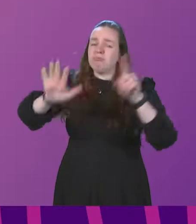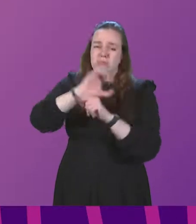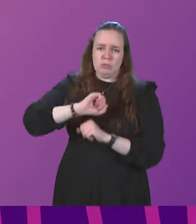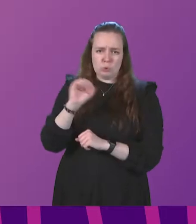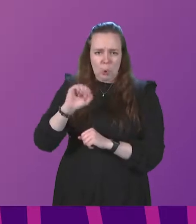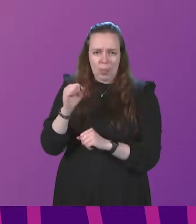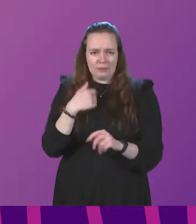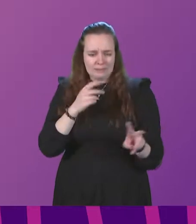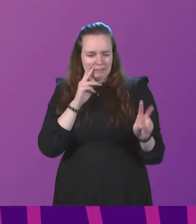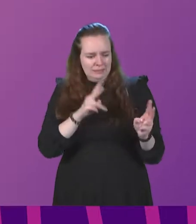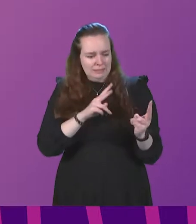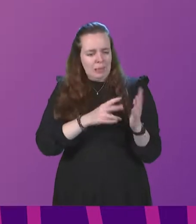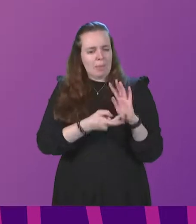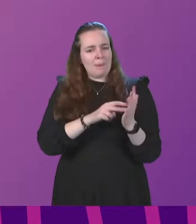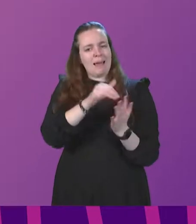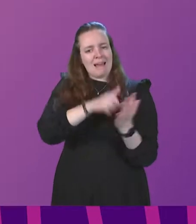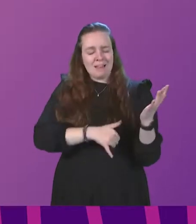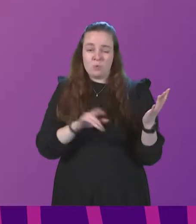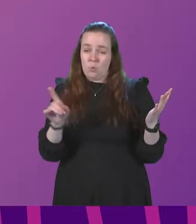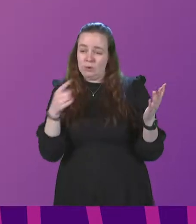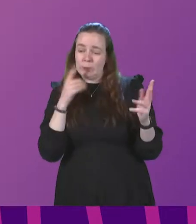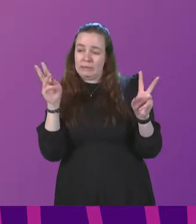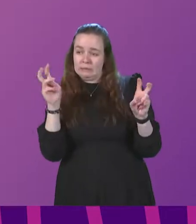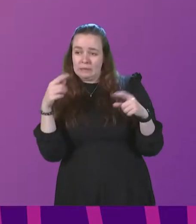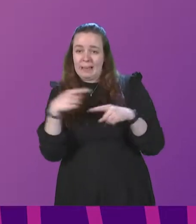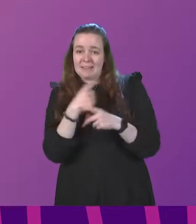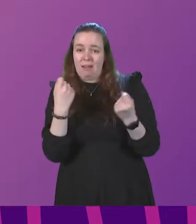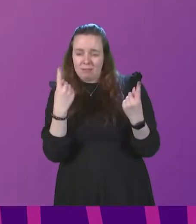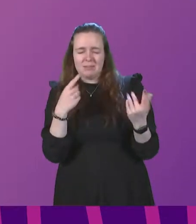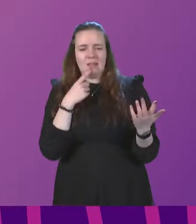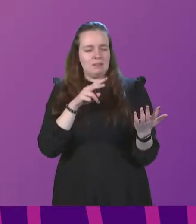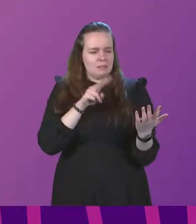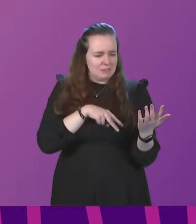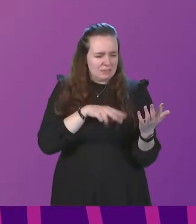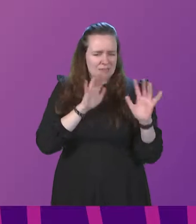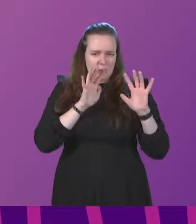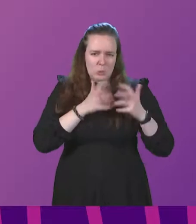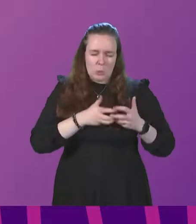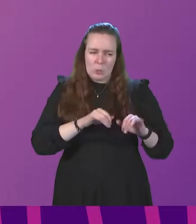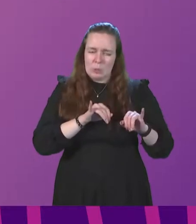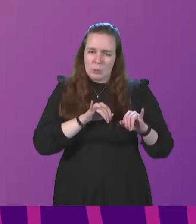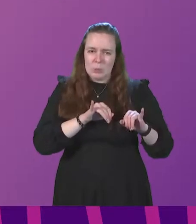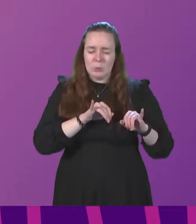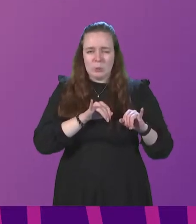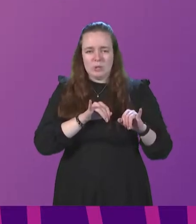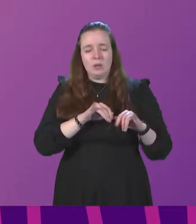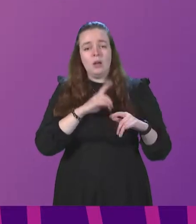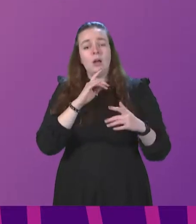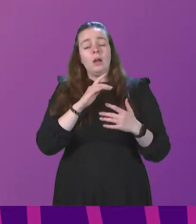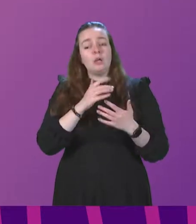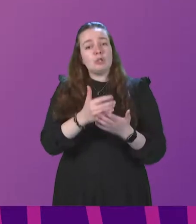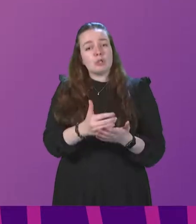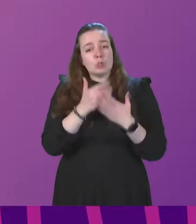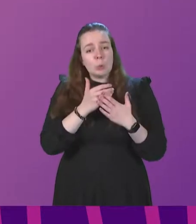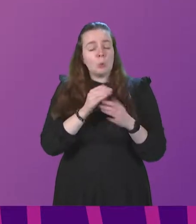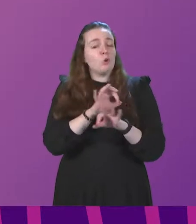looking at these plans or, as you say, misunderstandings with consternation and concern. Even securely closed non